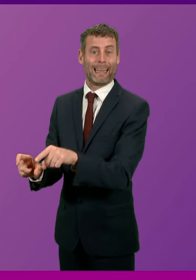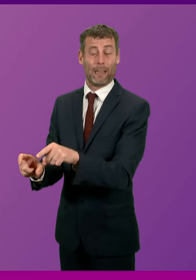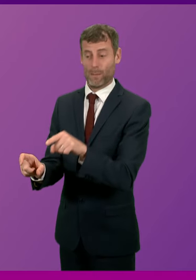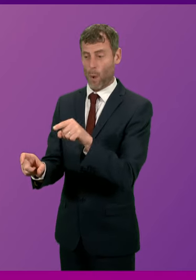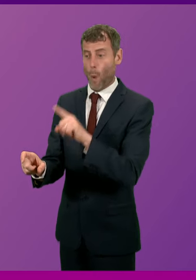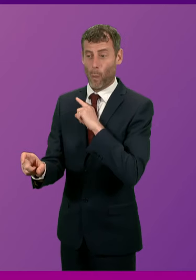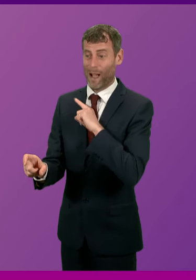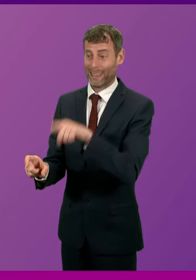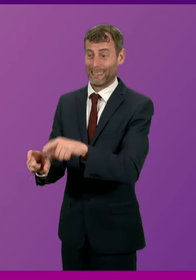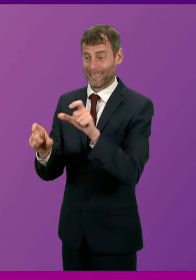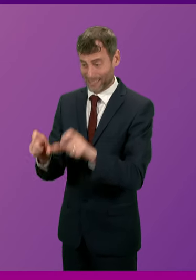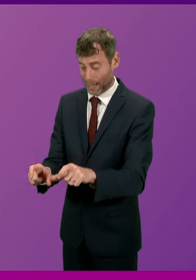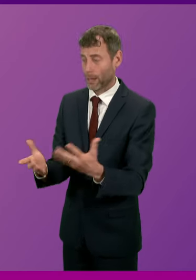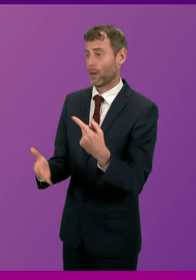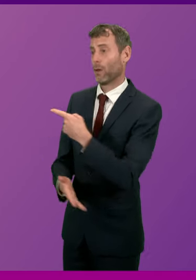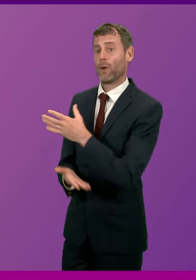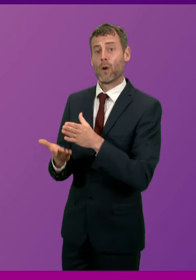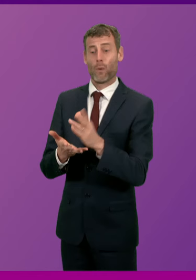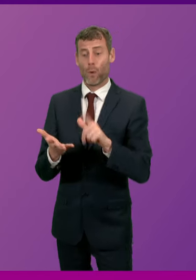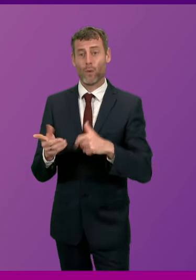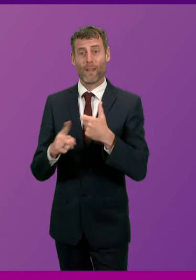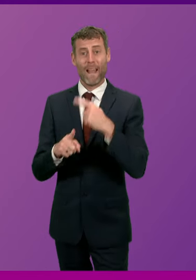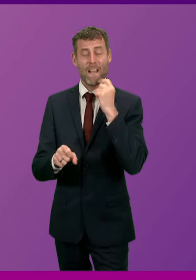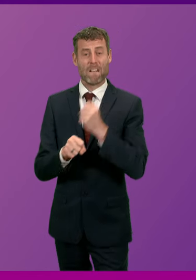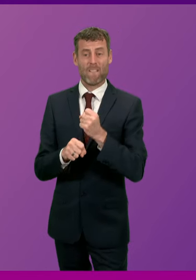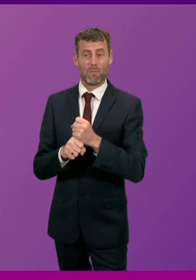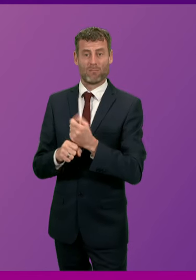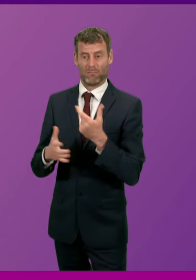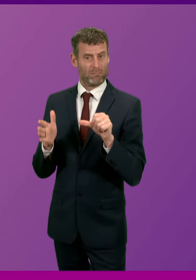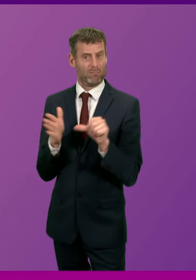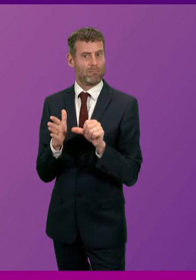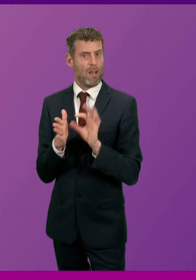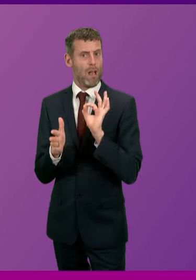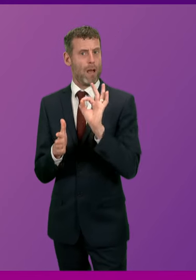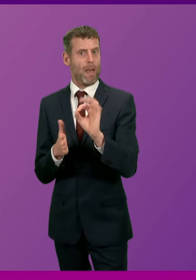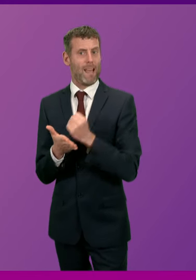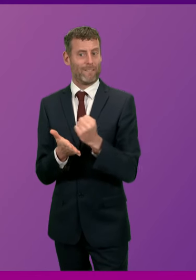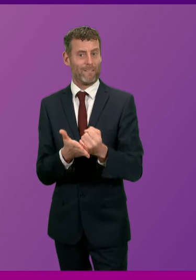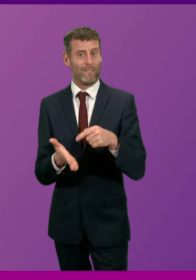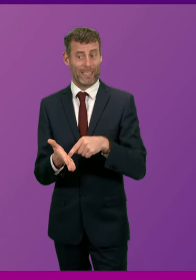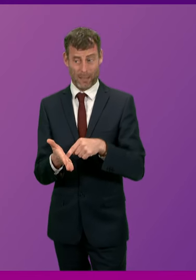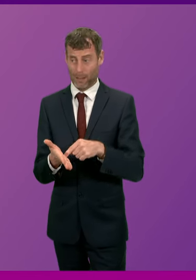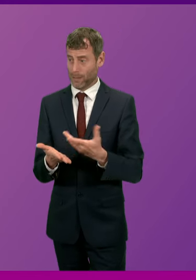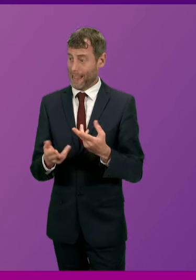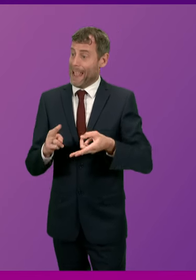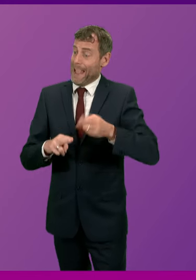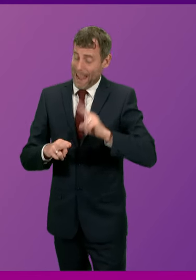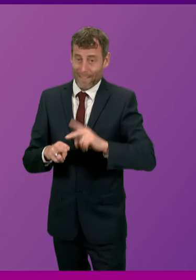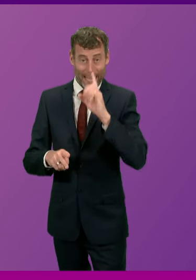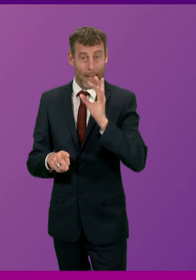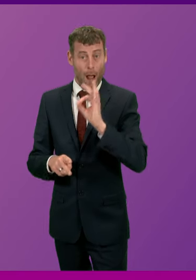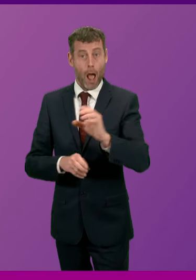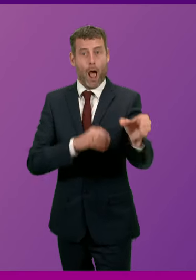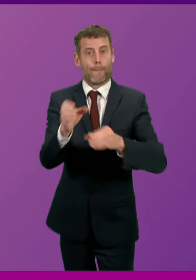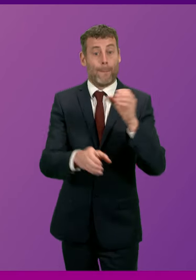taken on immigration by the United Kingdom government. So there's a very direct effect on our ability to deliver sustainable health services